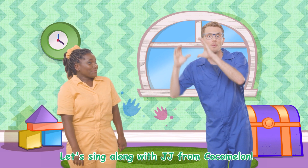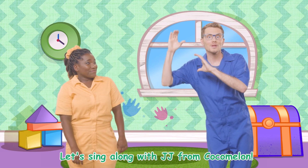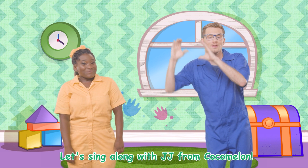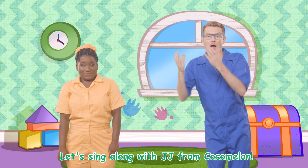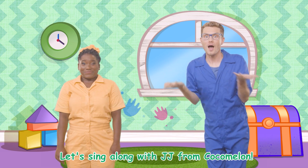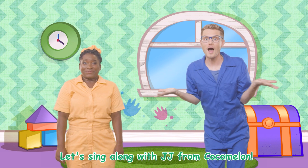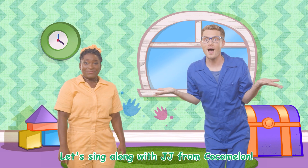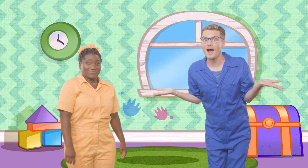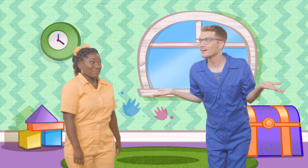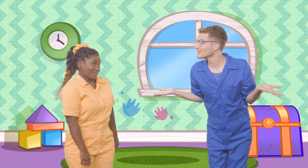Cocomelon